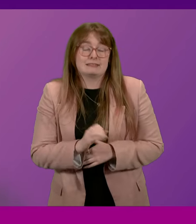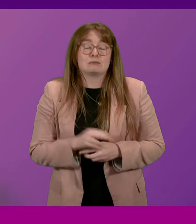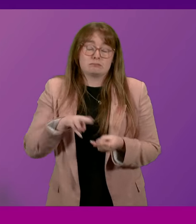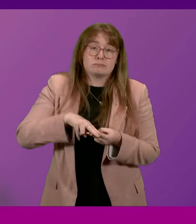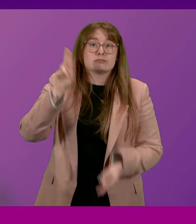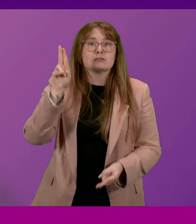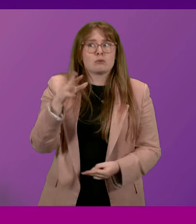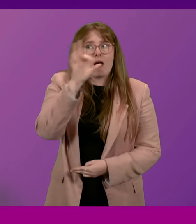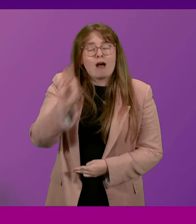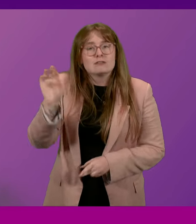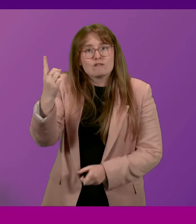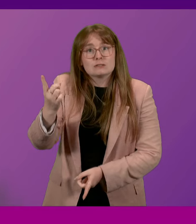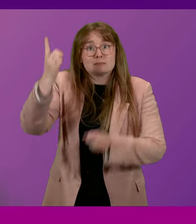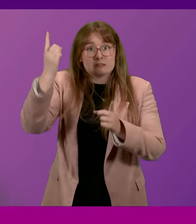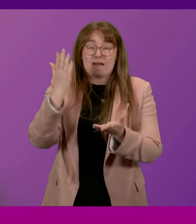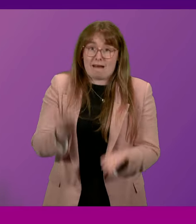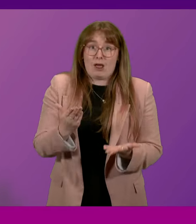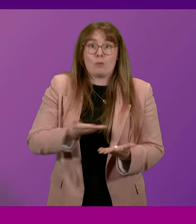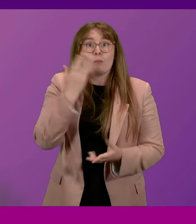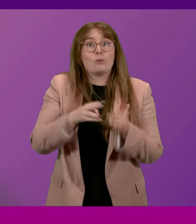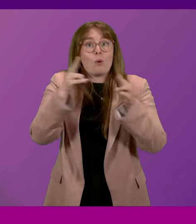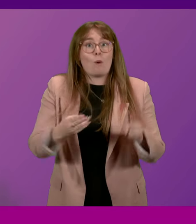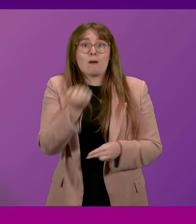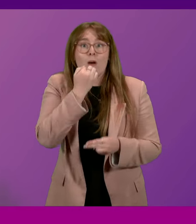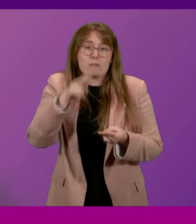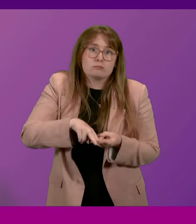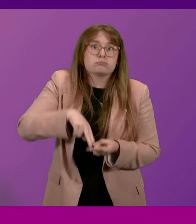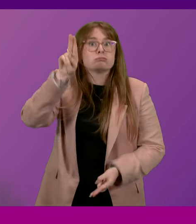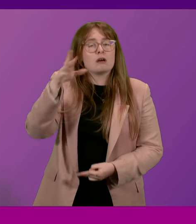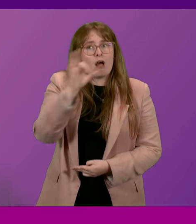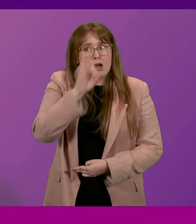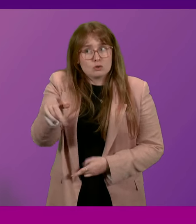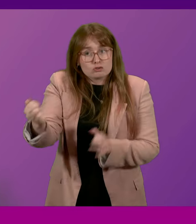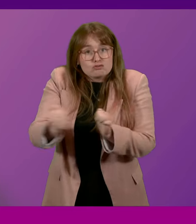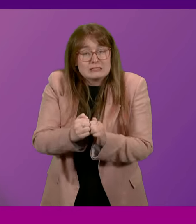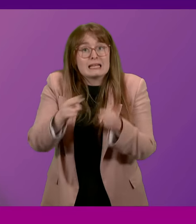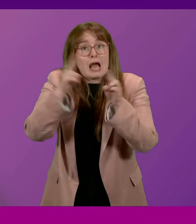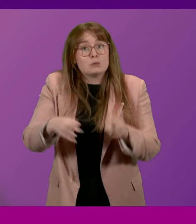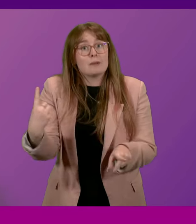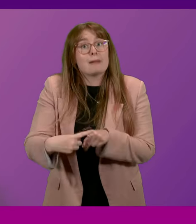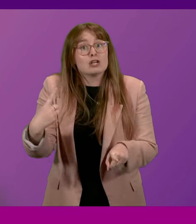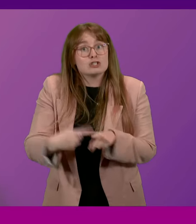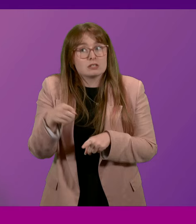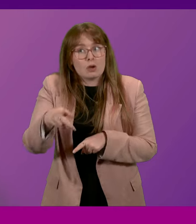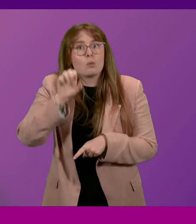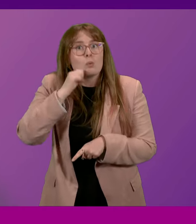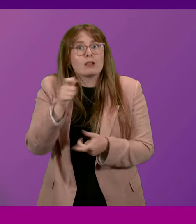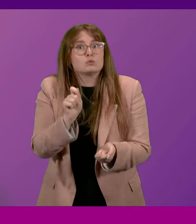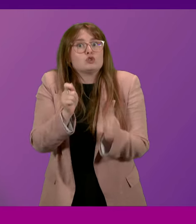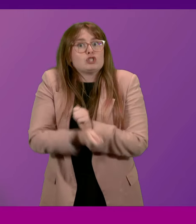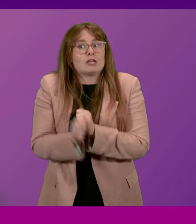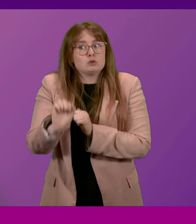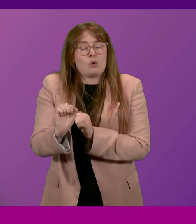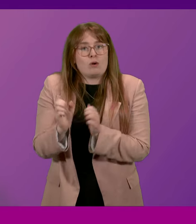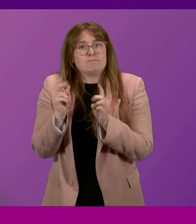So, First Minister, with record levels of homelessness and you now agreeing with the declared housing emergency, will you change course